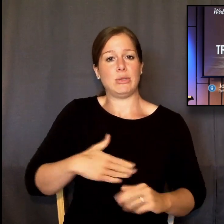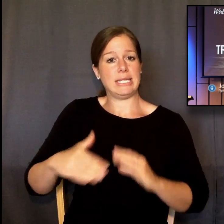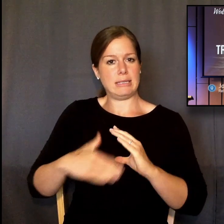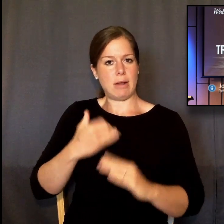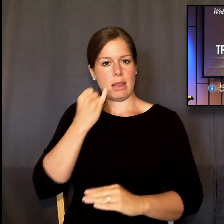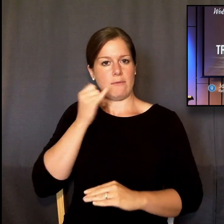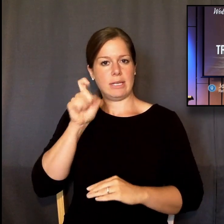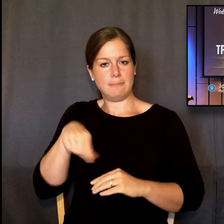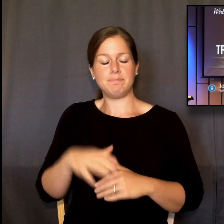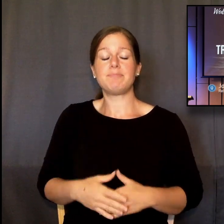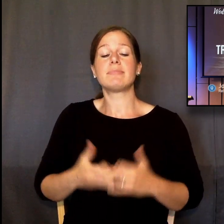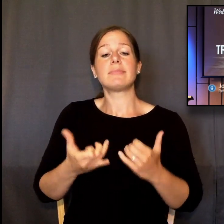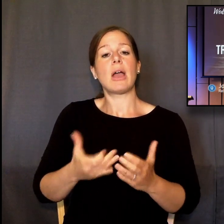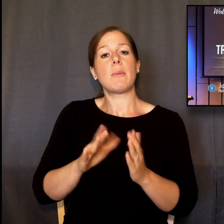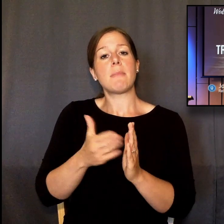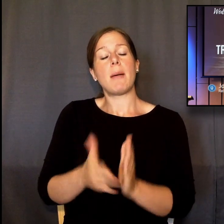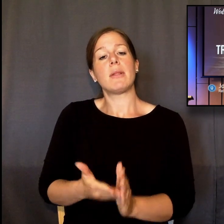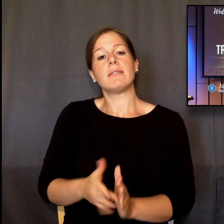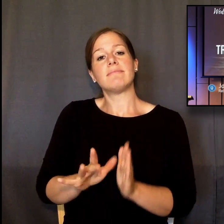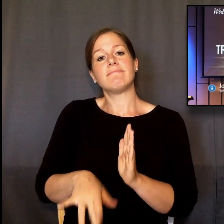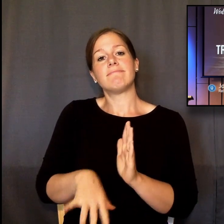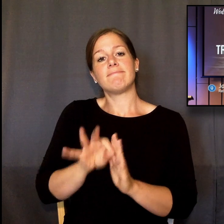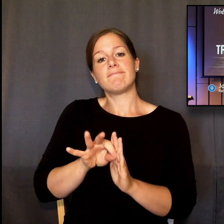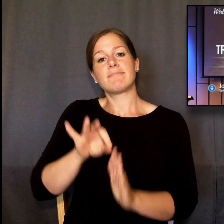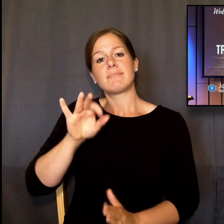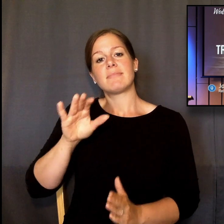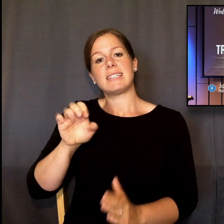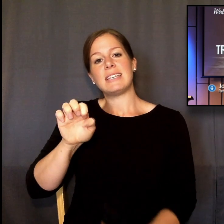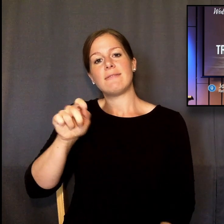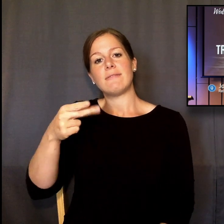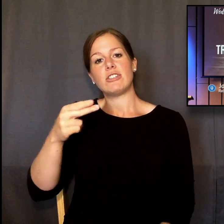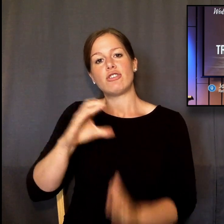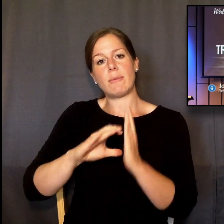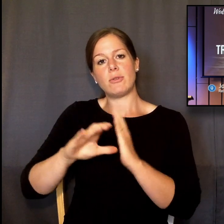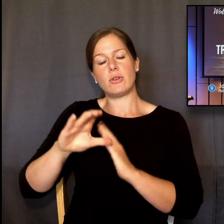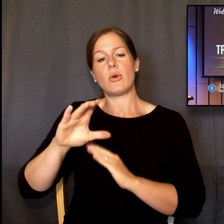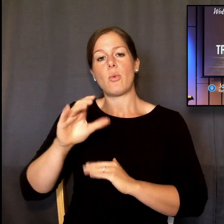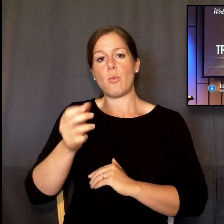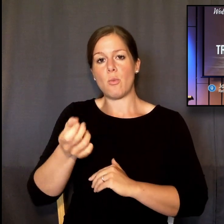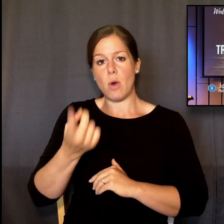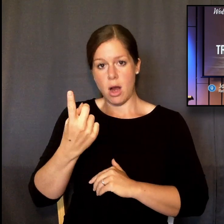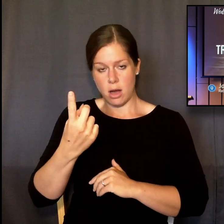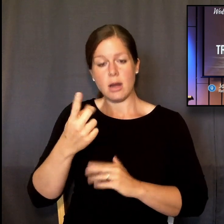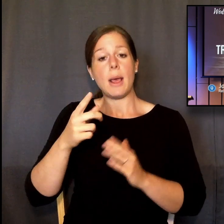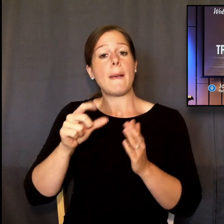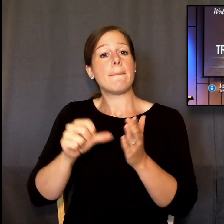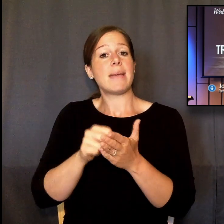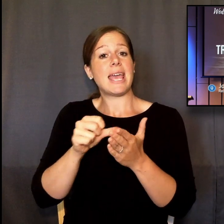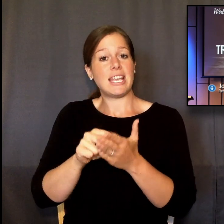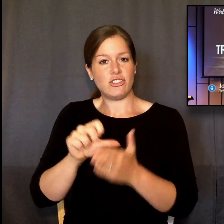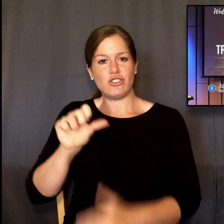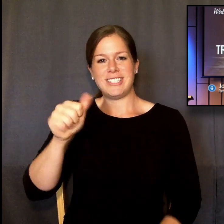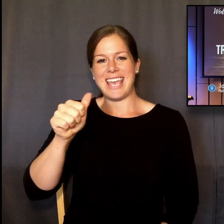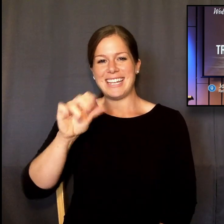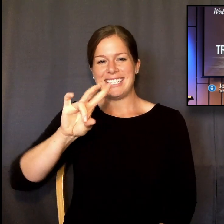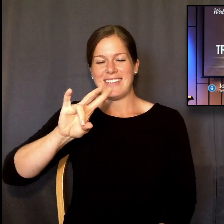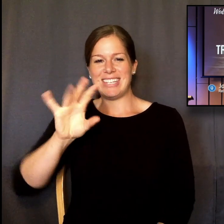to Ephesians chapter 1. Ephesians chapter 1, that's page 1079 in the blue Bibles that we give away here at the church.